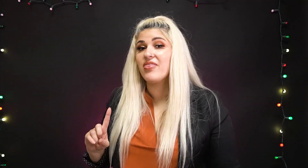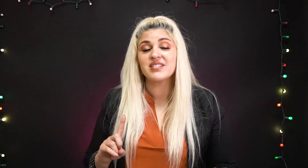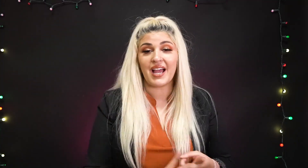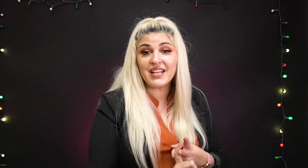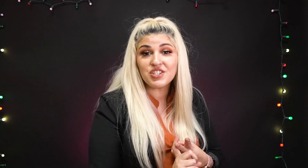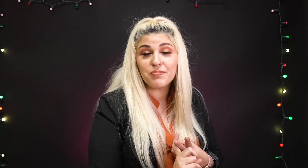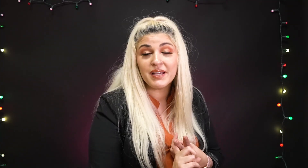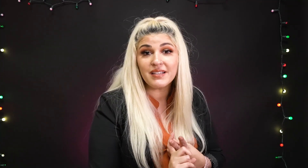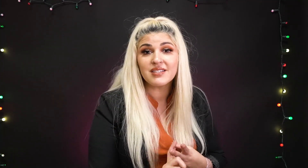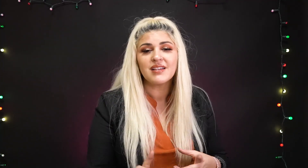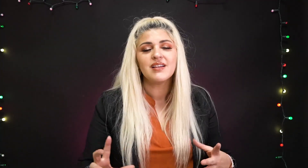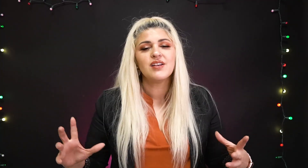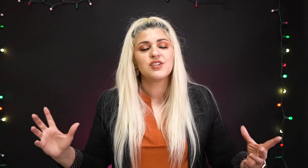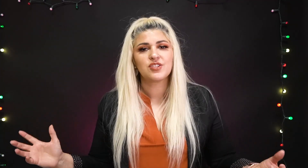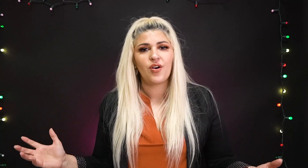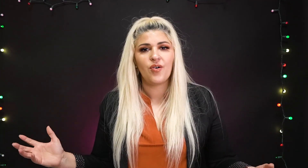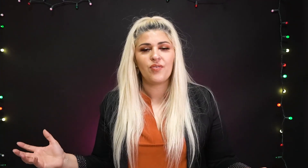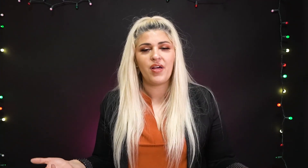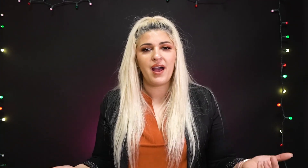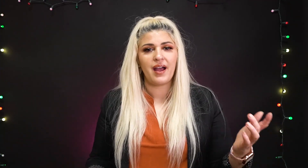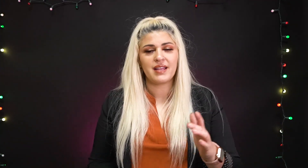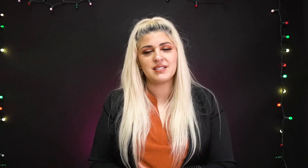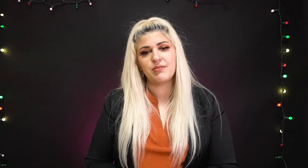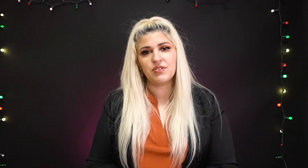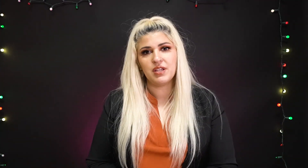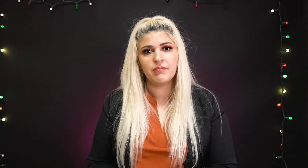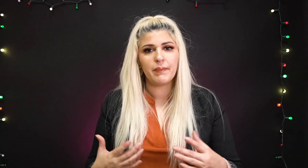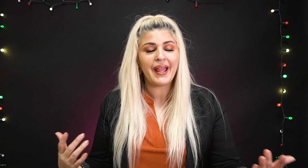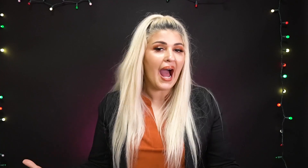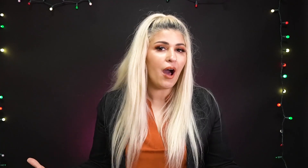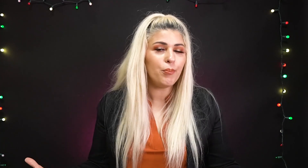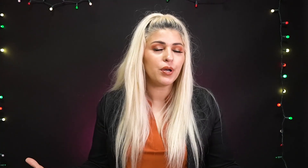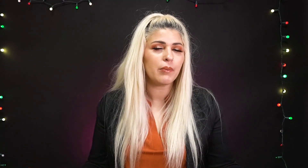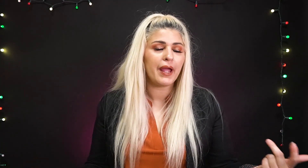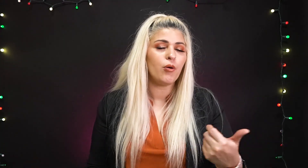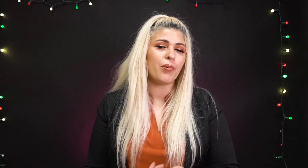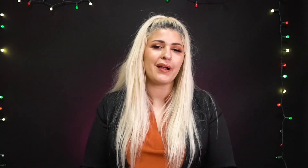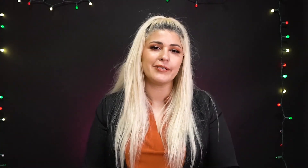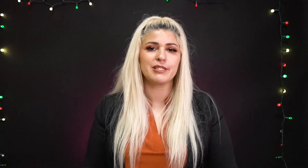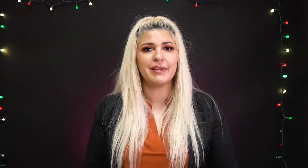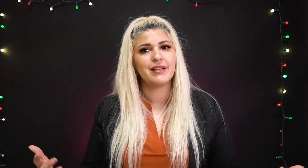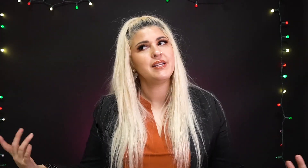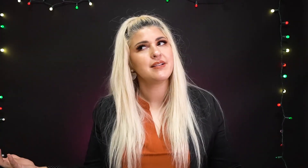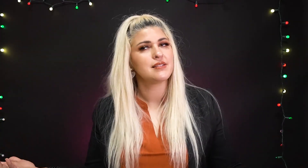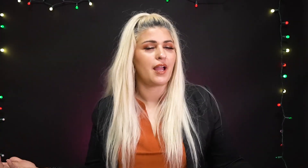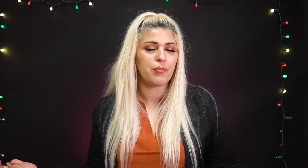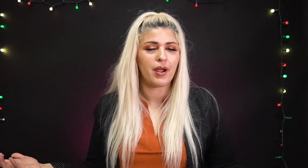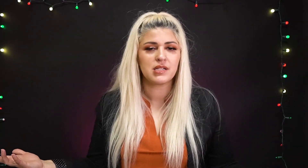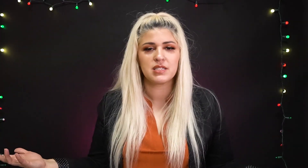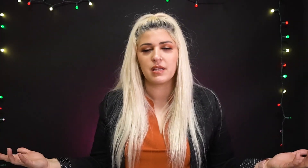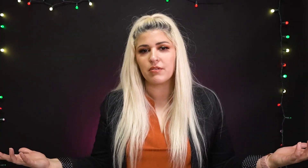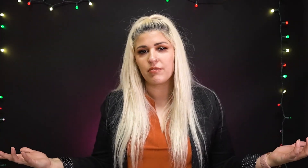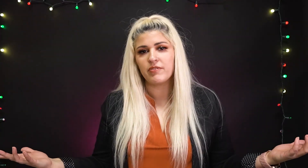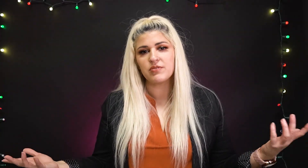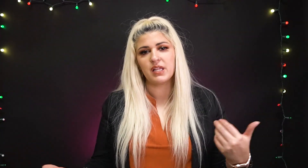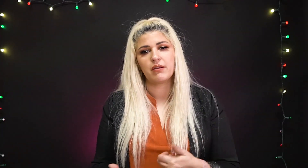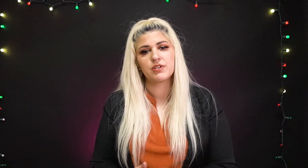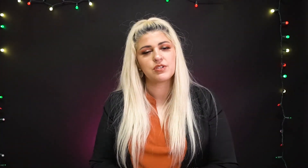the signs you picked so that I can see what you did. Maybe I'll put it in my own practice because yes, I practice and review sign language